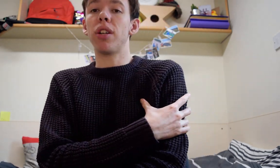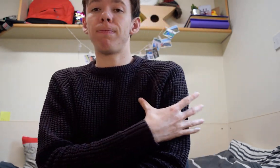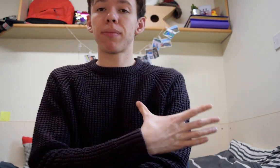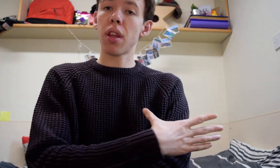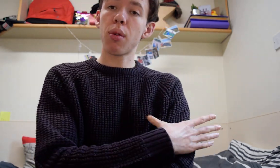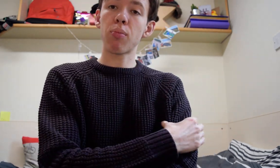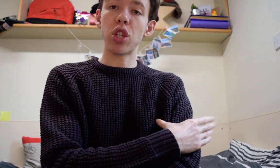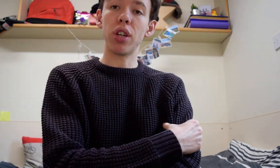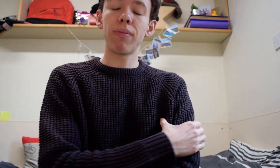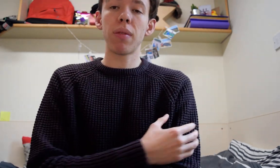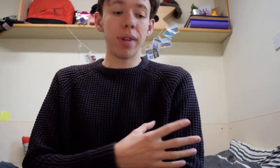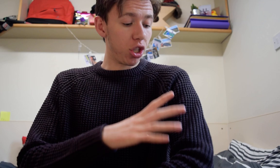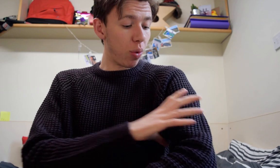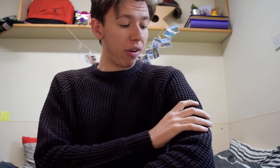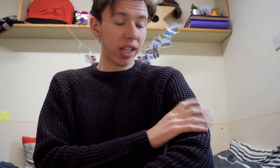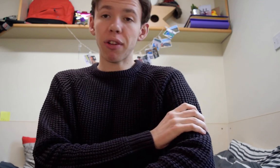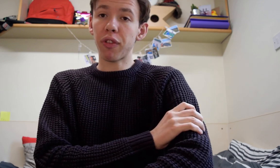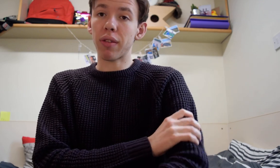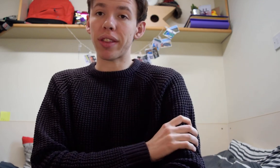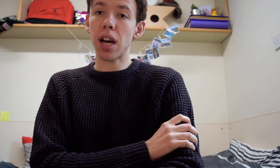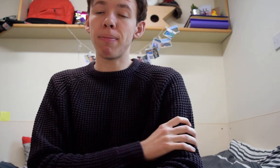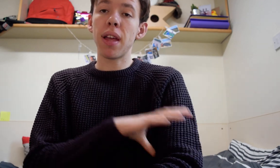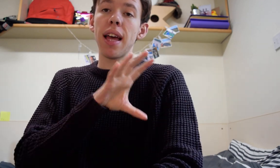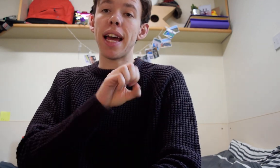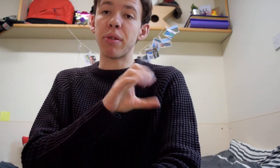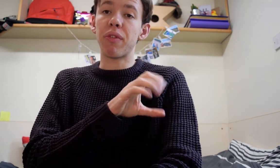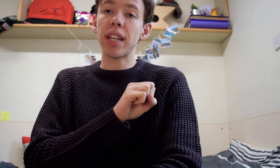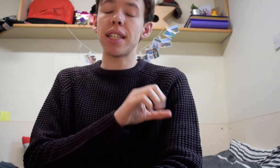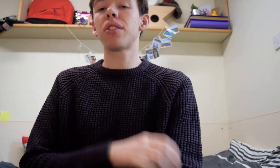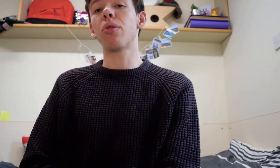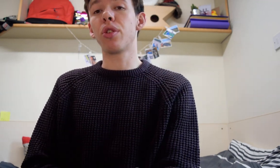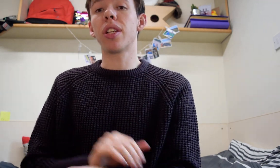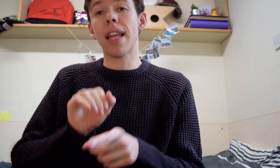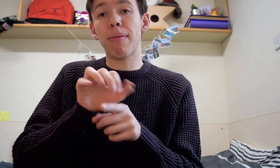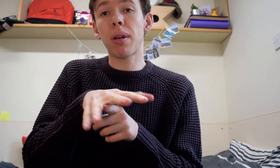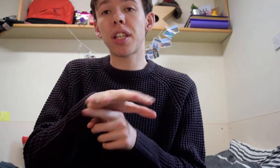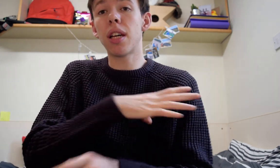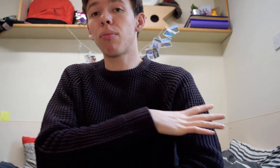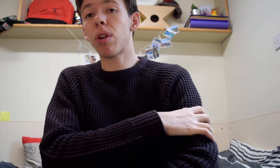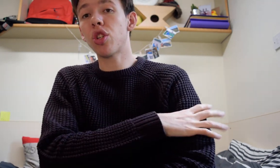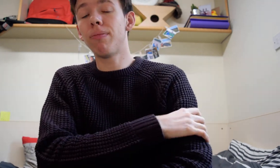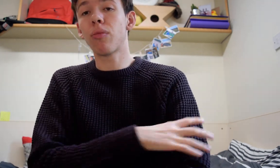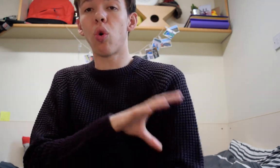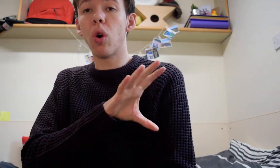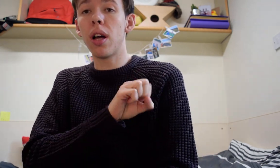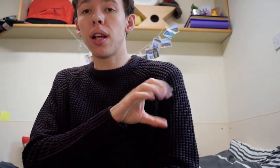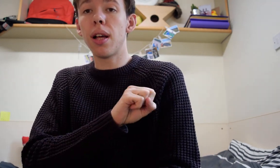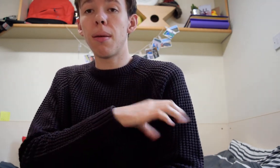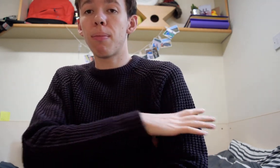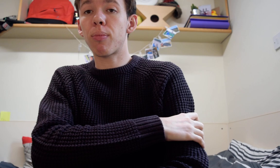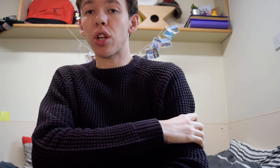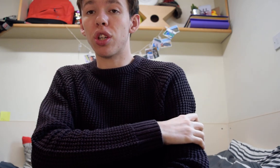pressure because you wear a cuff around the arm and you inflate it so you could either have blood pressure or pressure